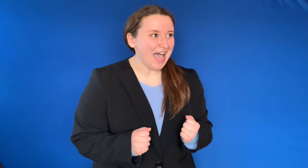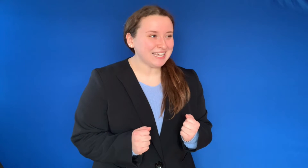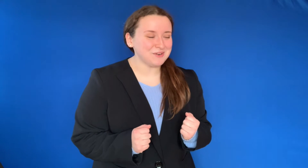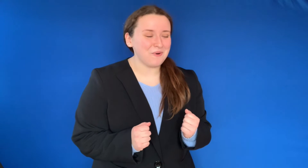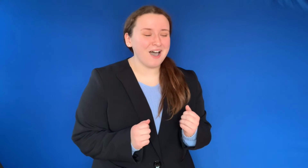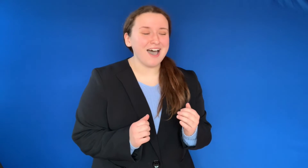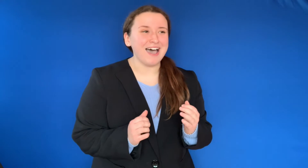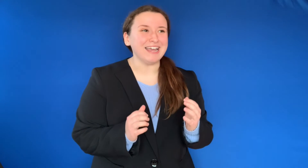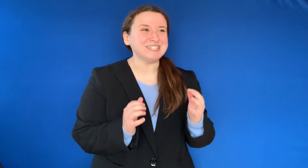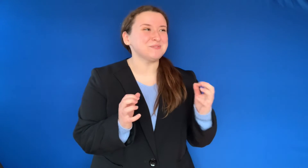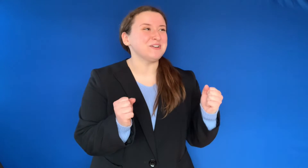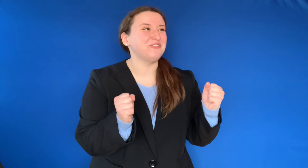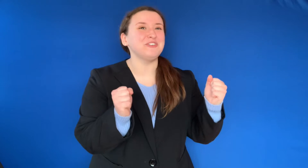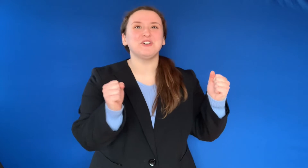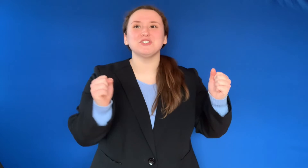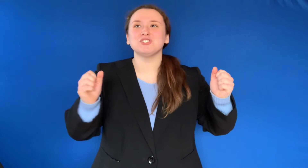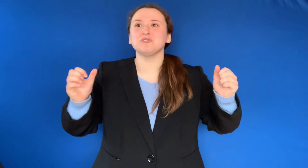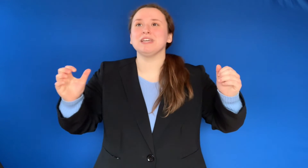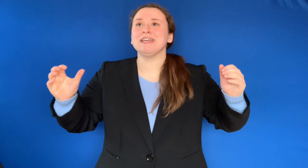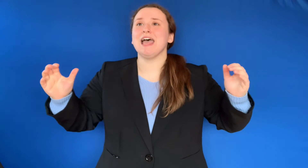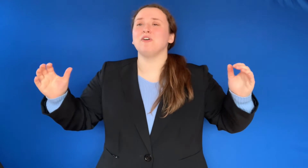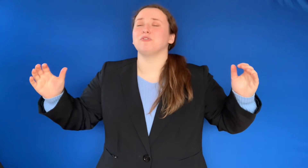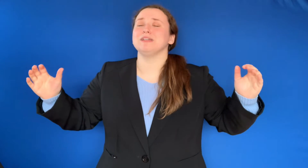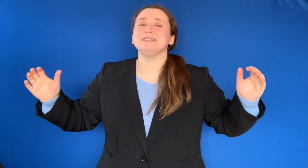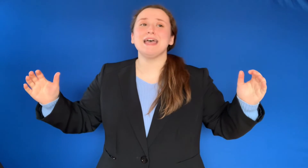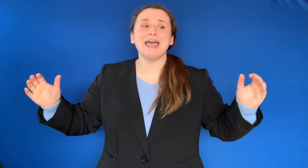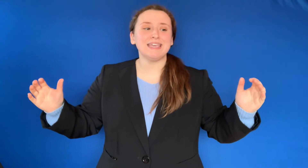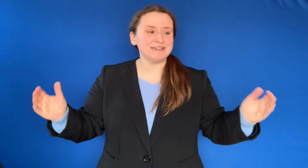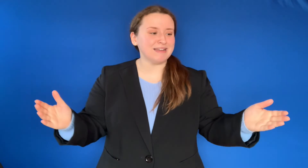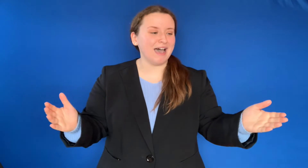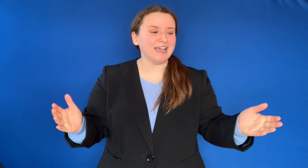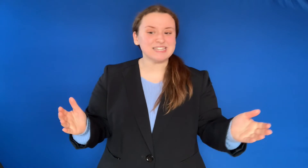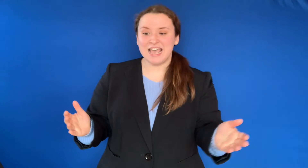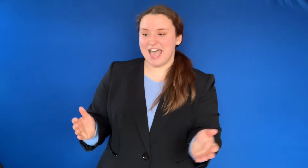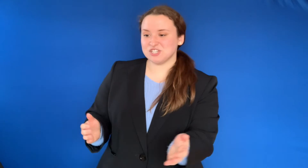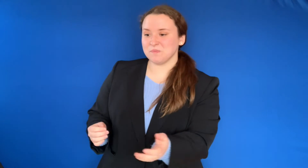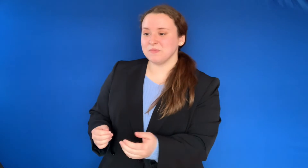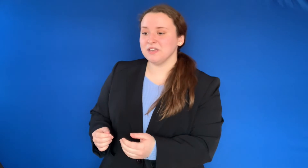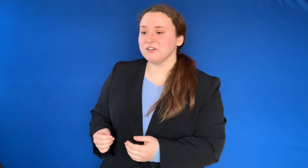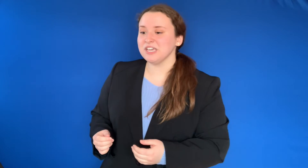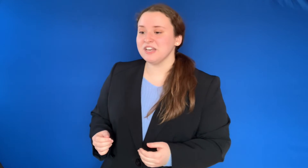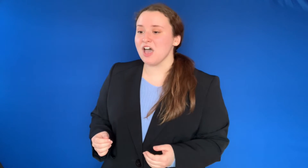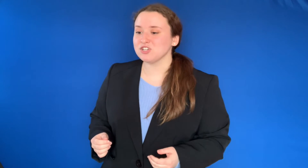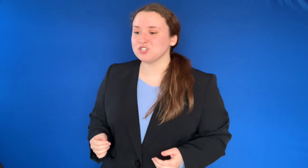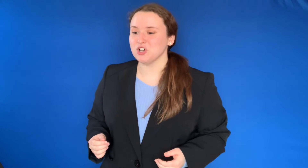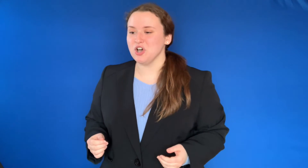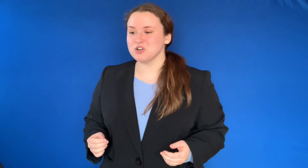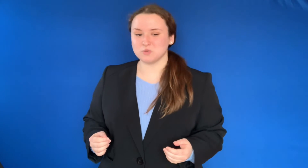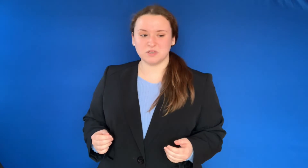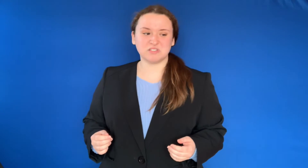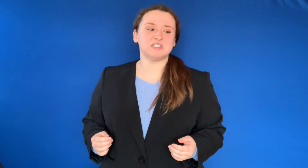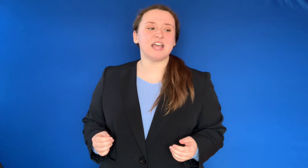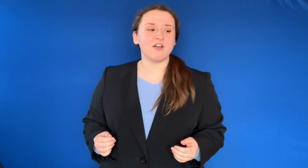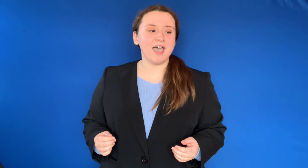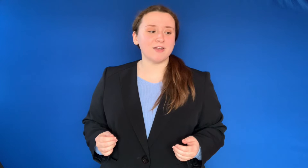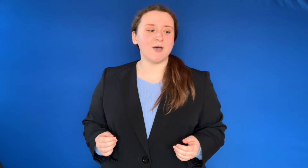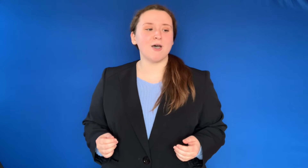and white will fill the screen every day and night, and a million ushers will stare at her